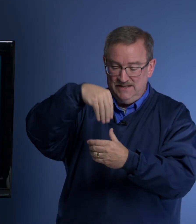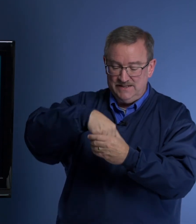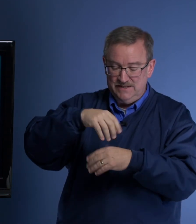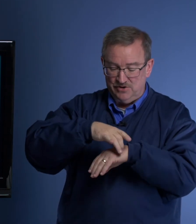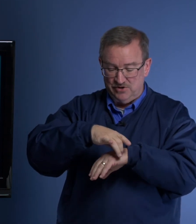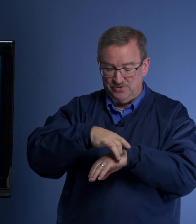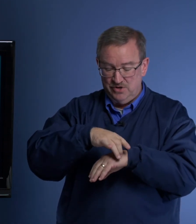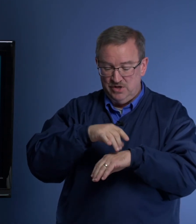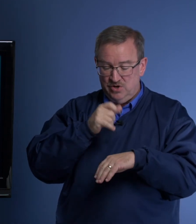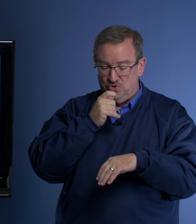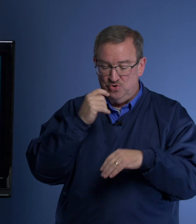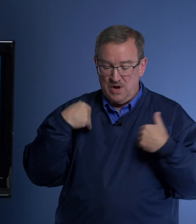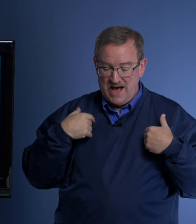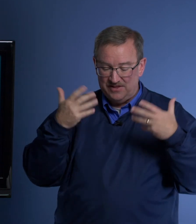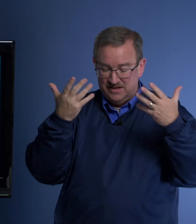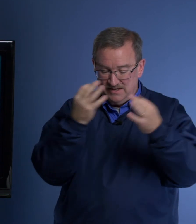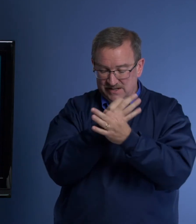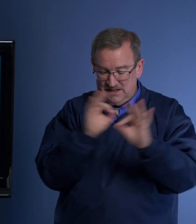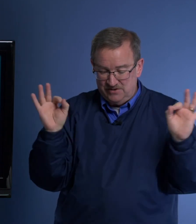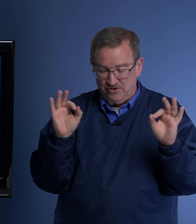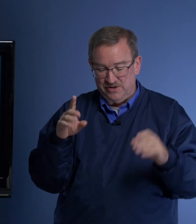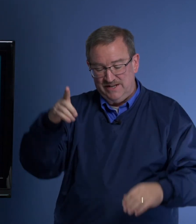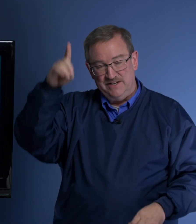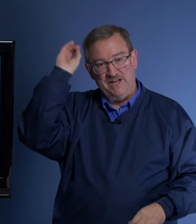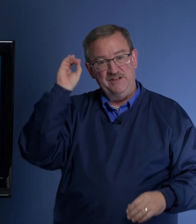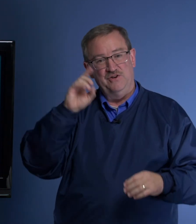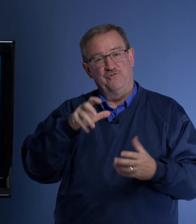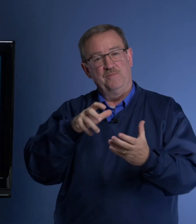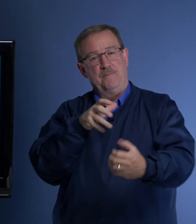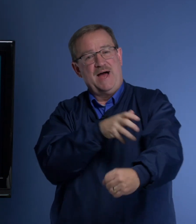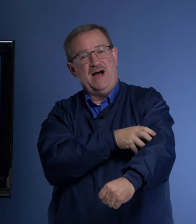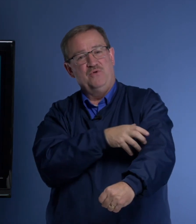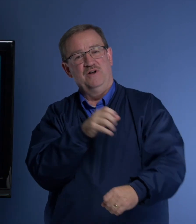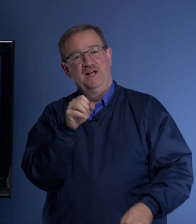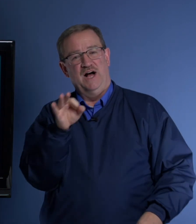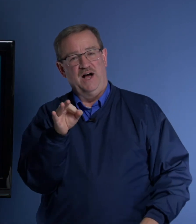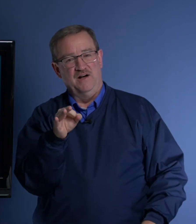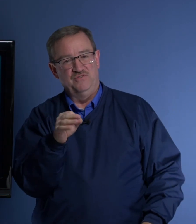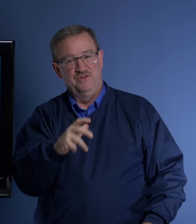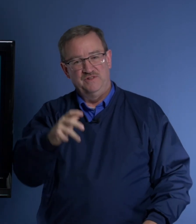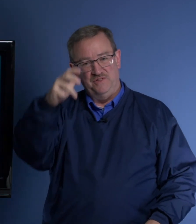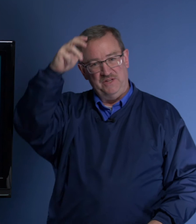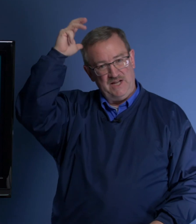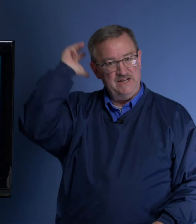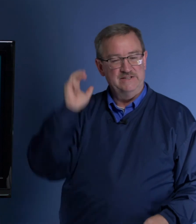in earth. Who hath delivered Daniel from the power of the lions?